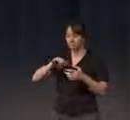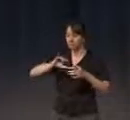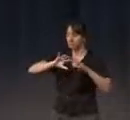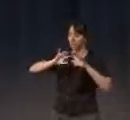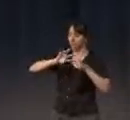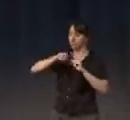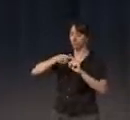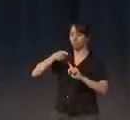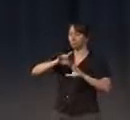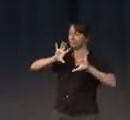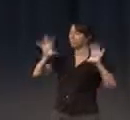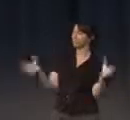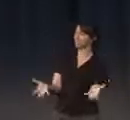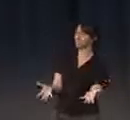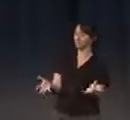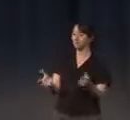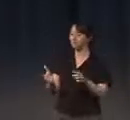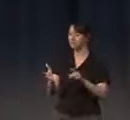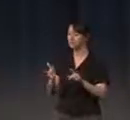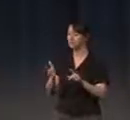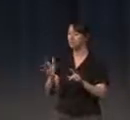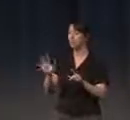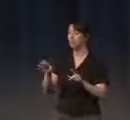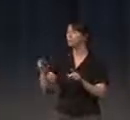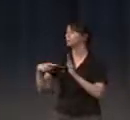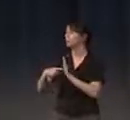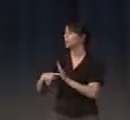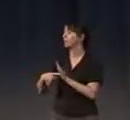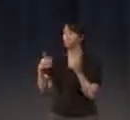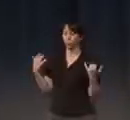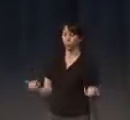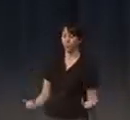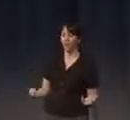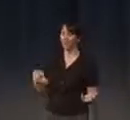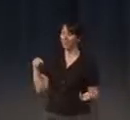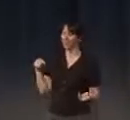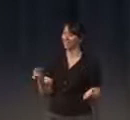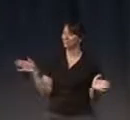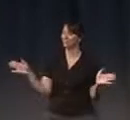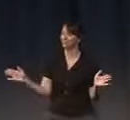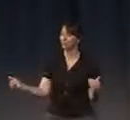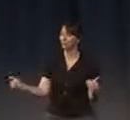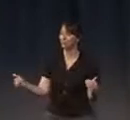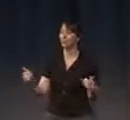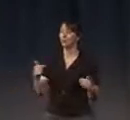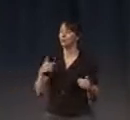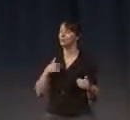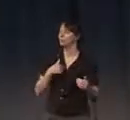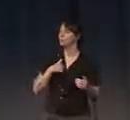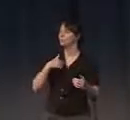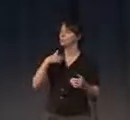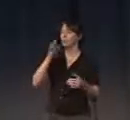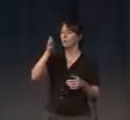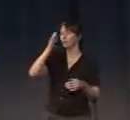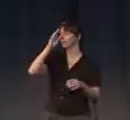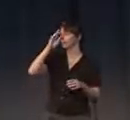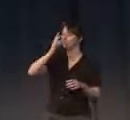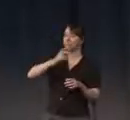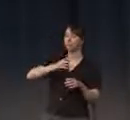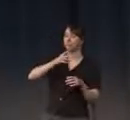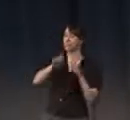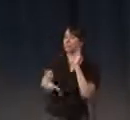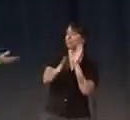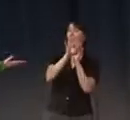exercise, let's say, well, today in this room we will be naming the president of Argentina, whatever.